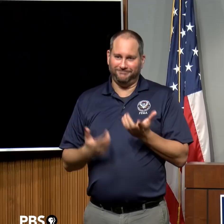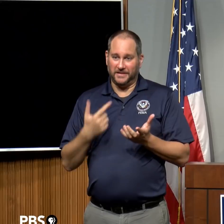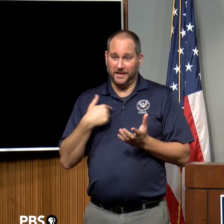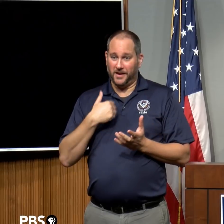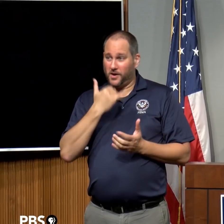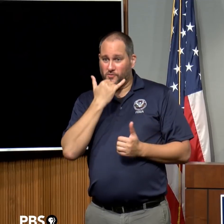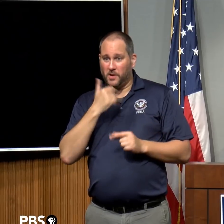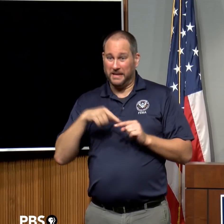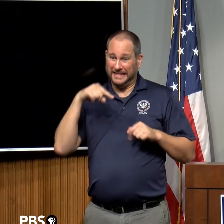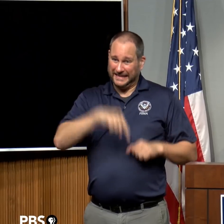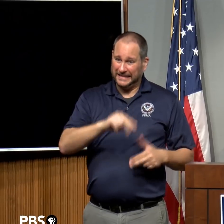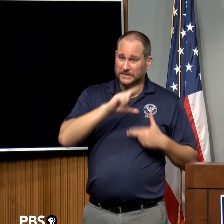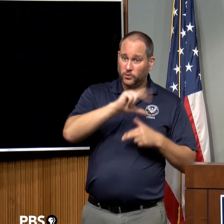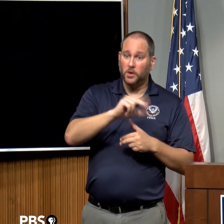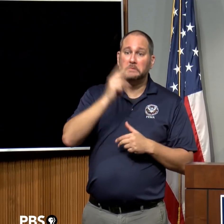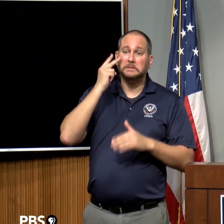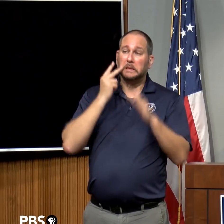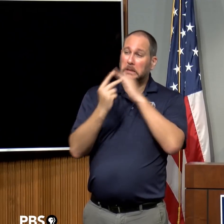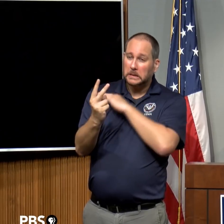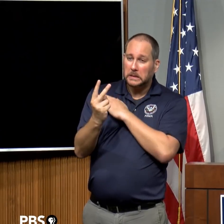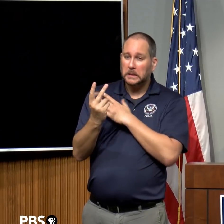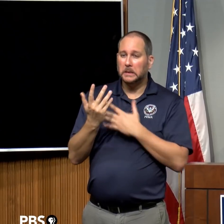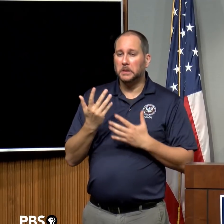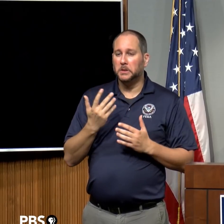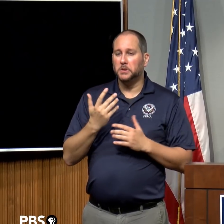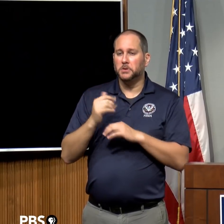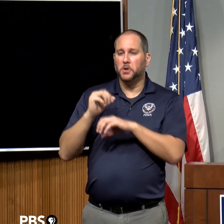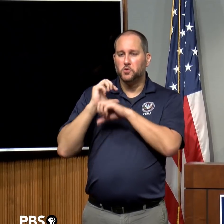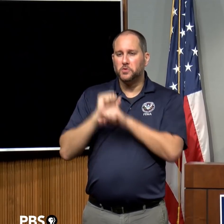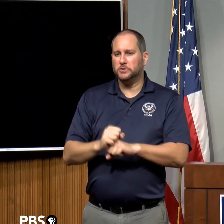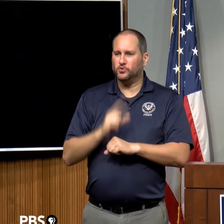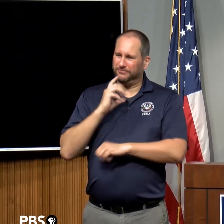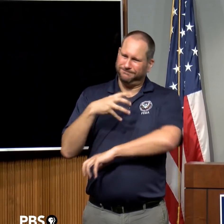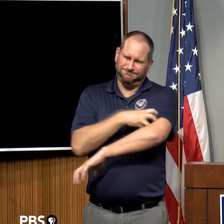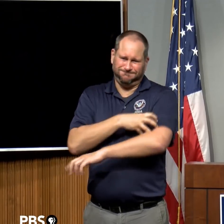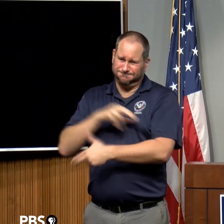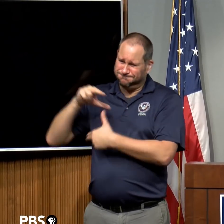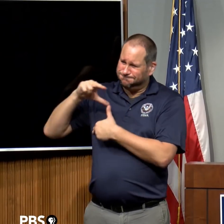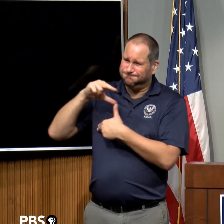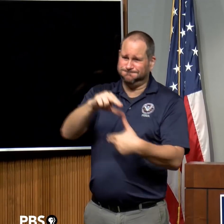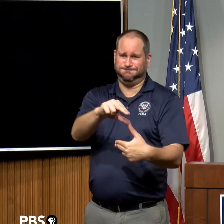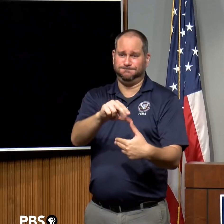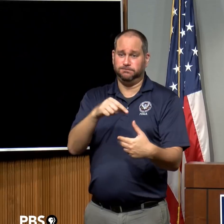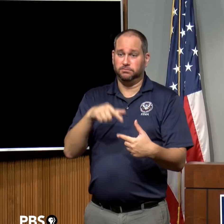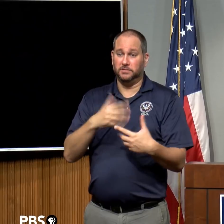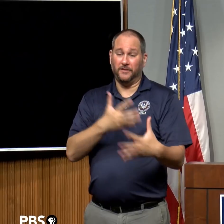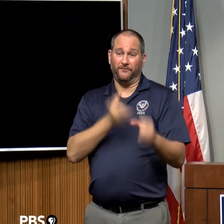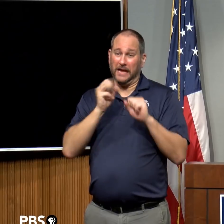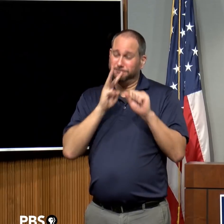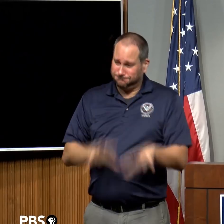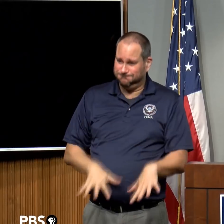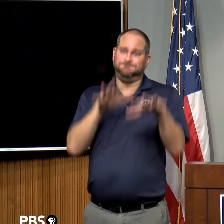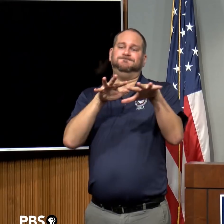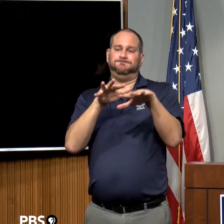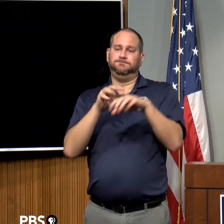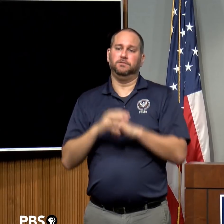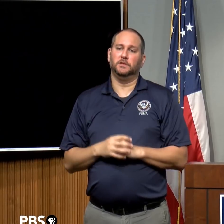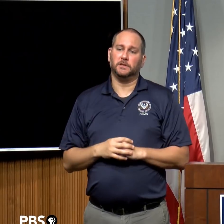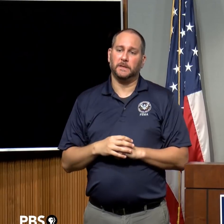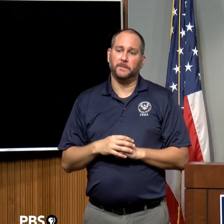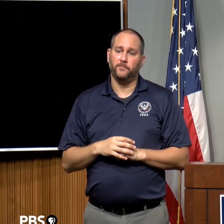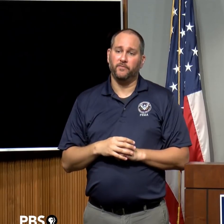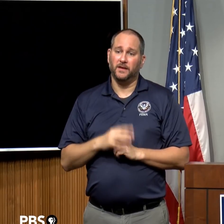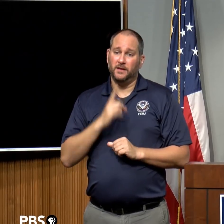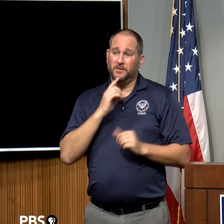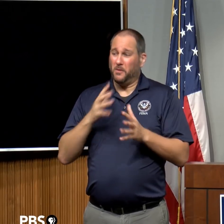you're going to see a traditional powerful hurricane strike, very fast moving, high surge, and very, very powerful wind. And so you'll see more power